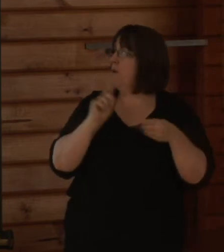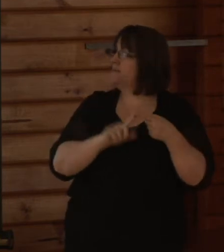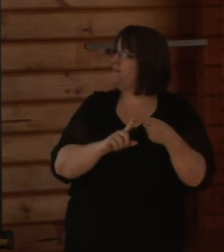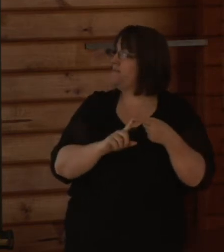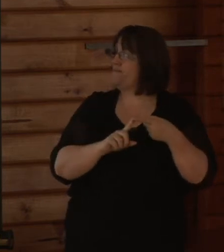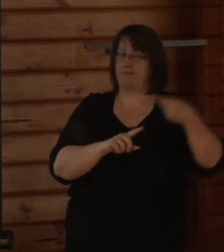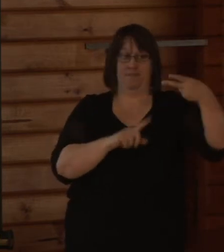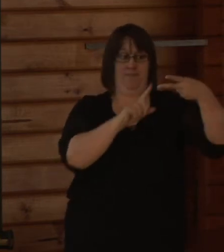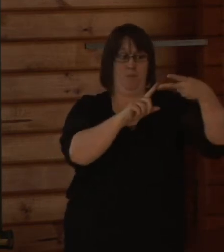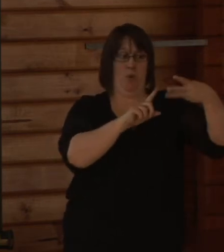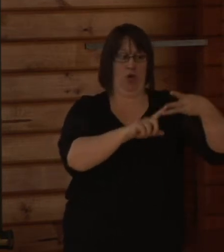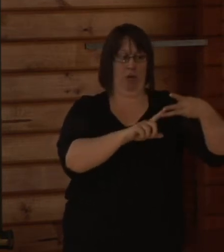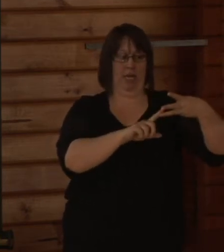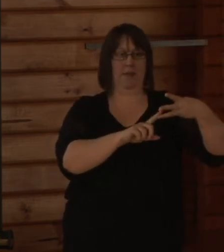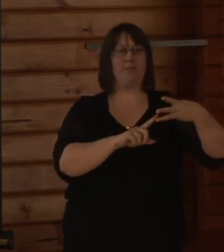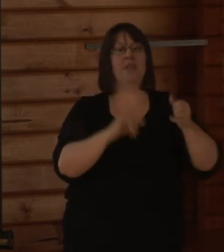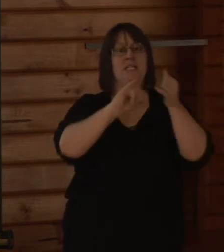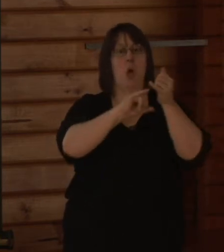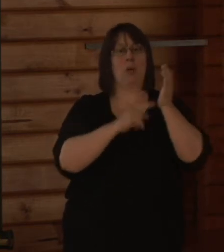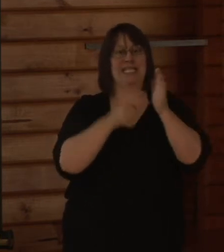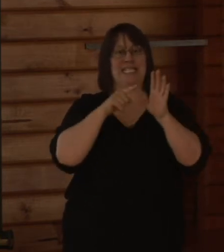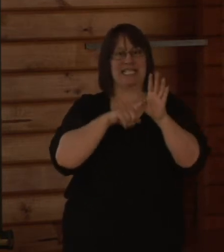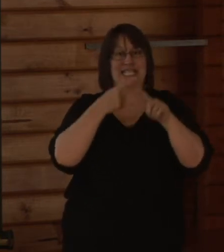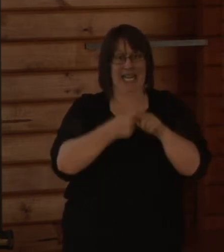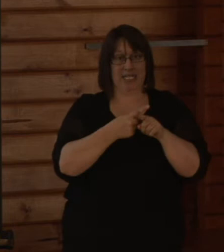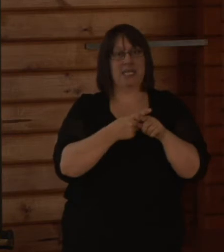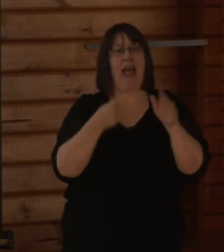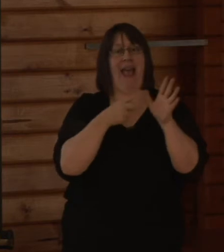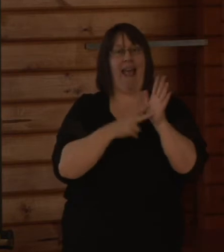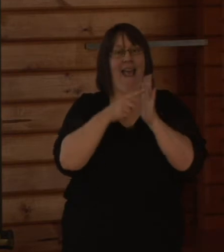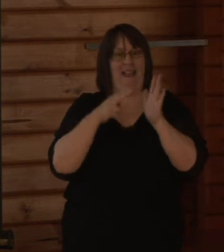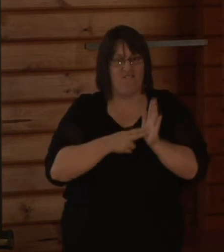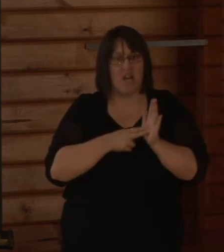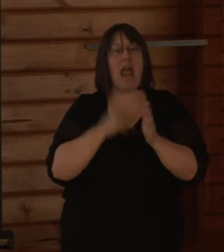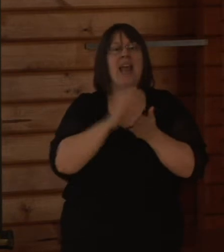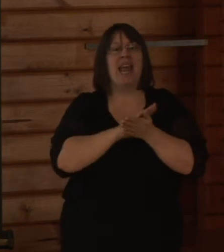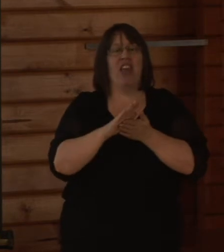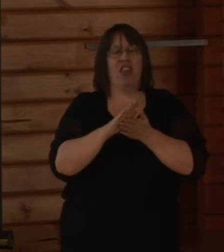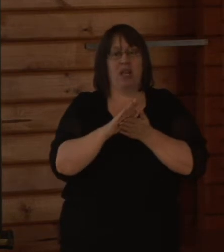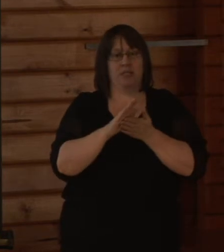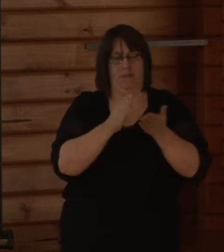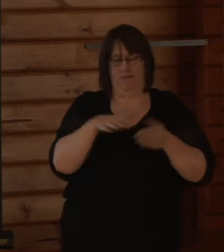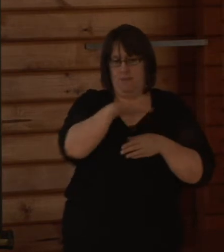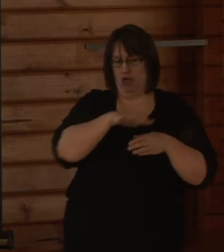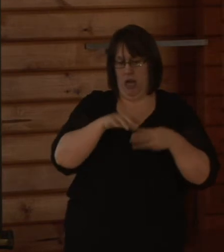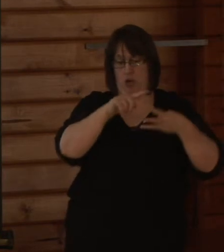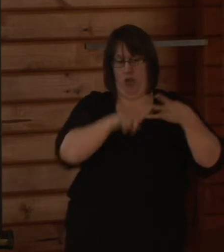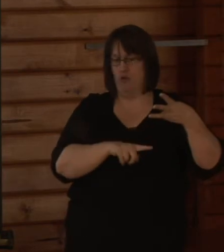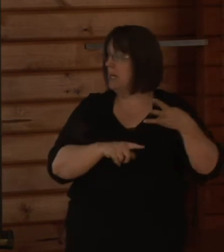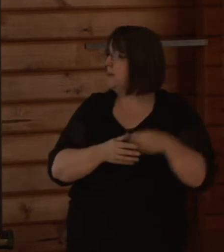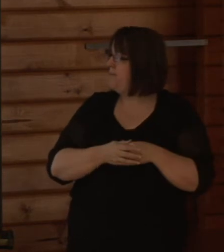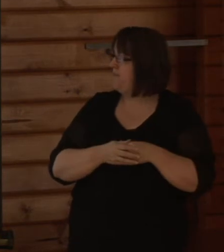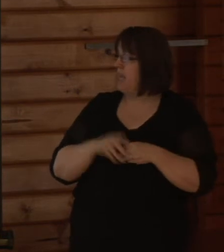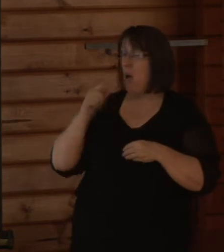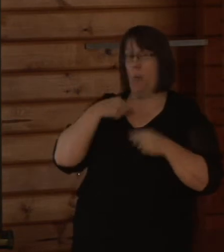course, the three main catchments of the sticks, Avon and Hethkit. And we also consider how the extreme sea